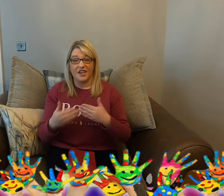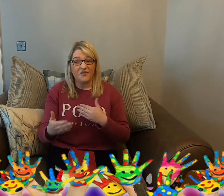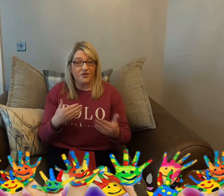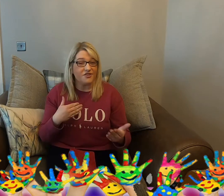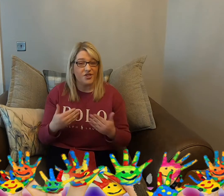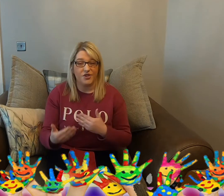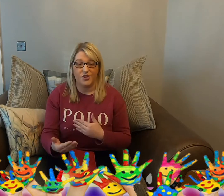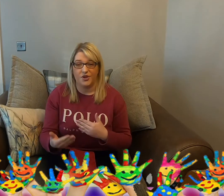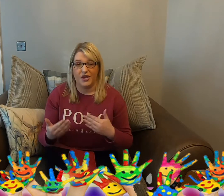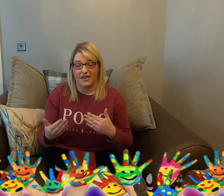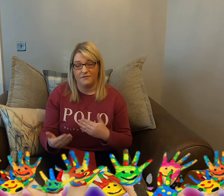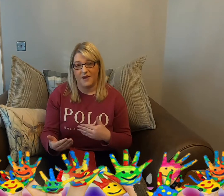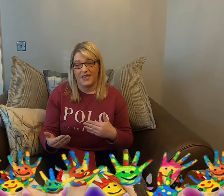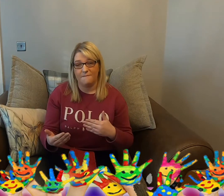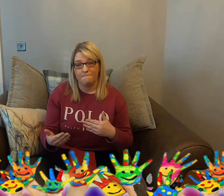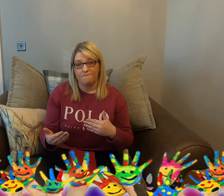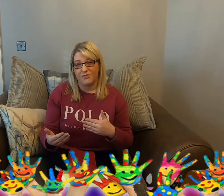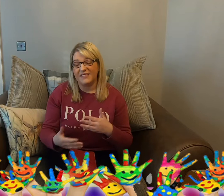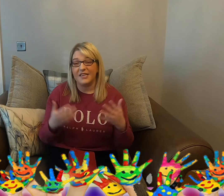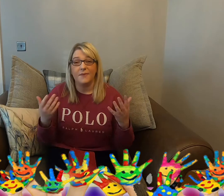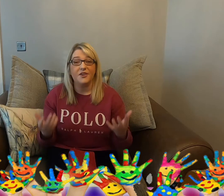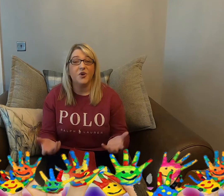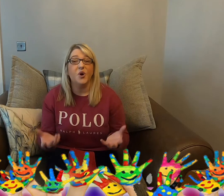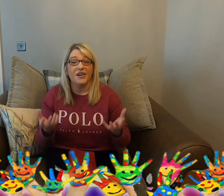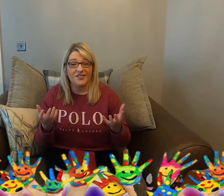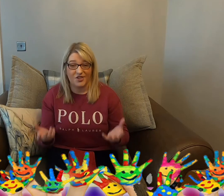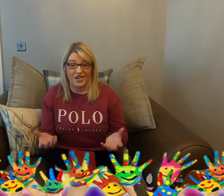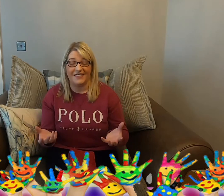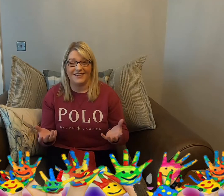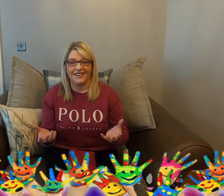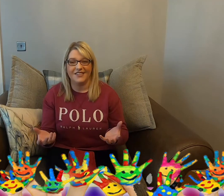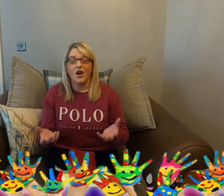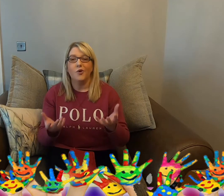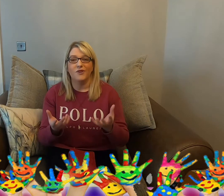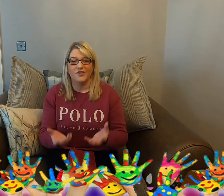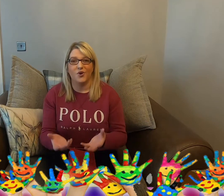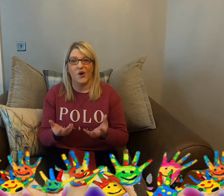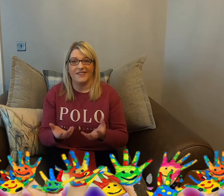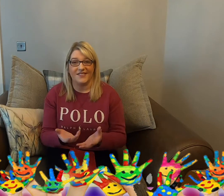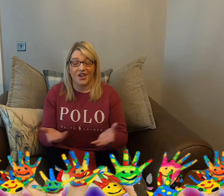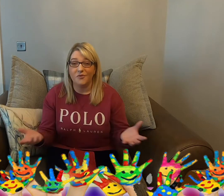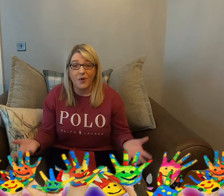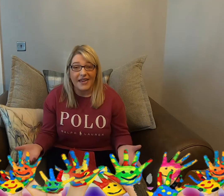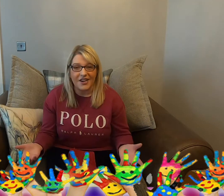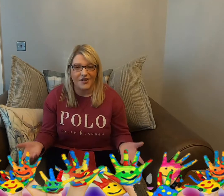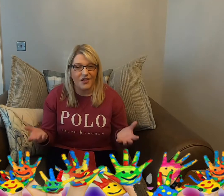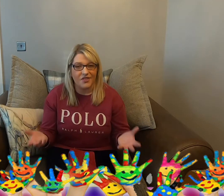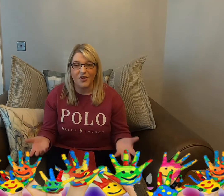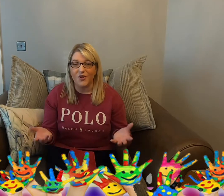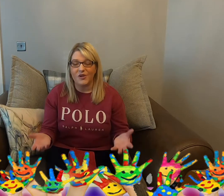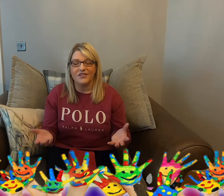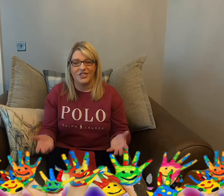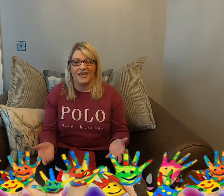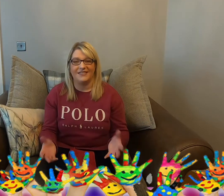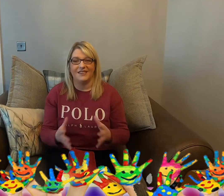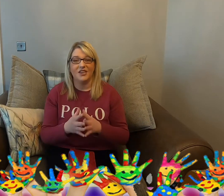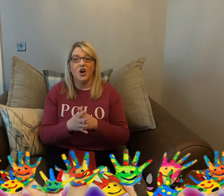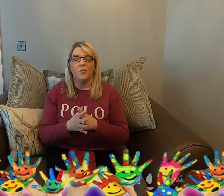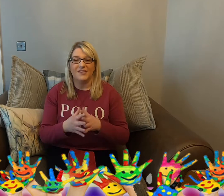different to you and me. You see, because Jesus was God's Son, we learned that the Lord Jesus was